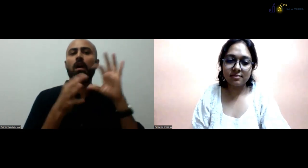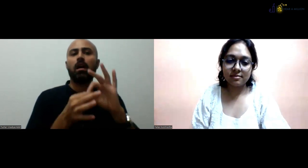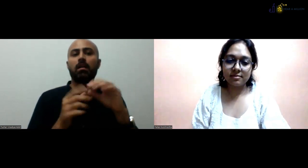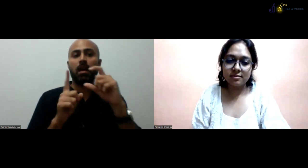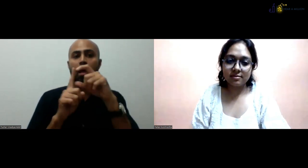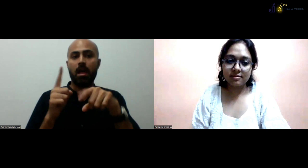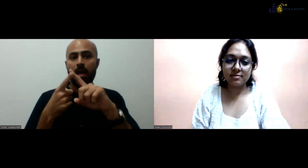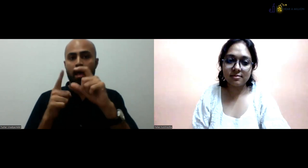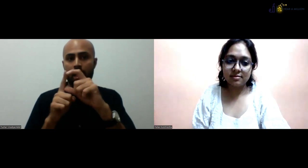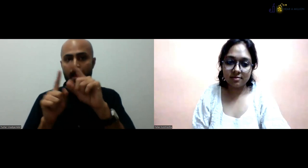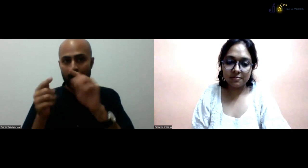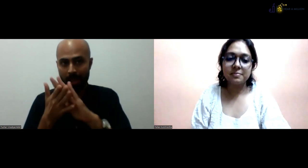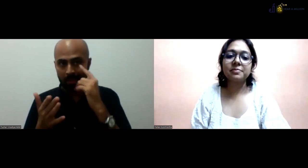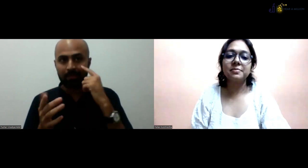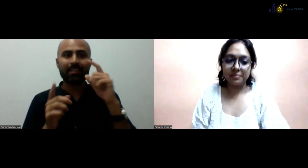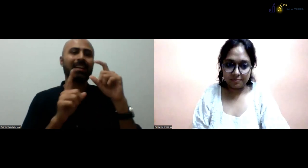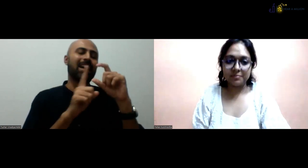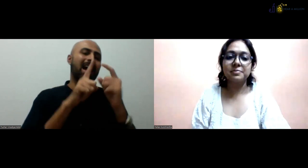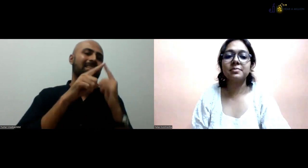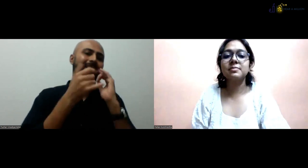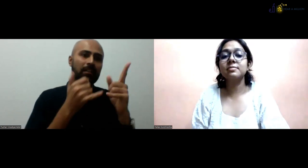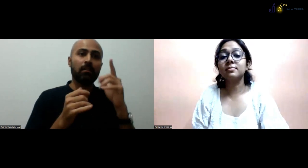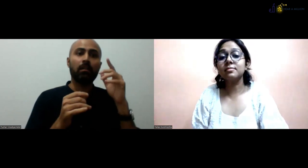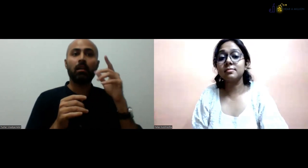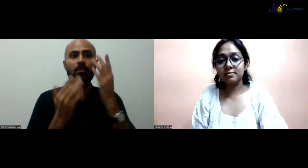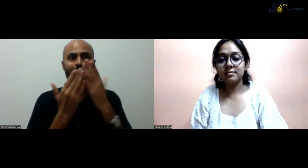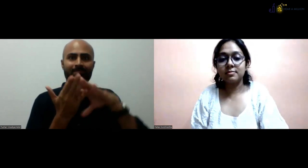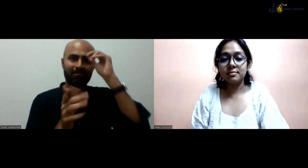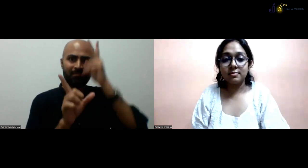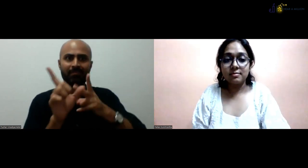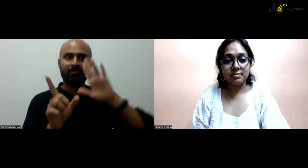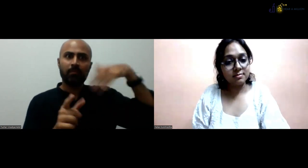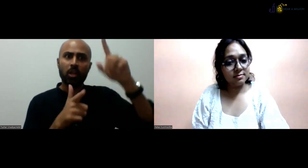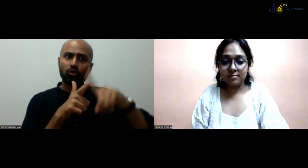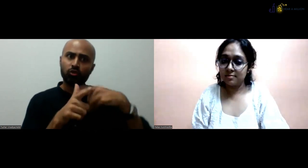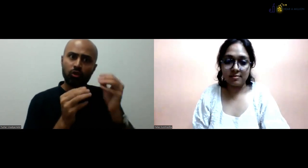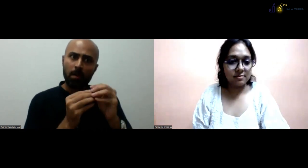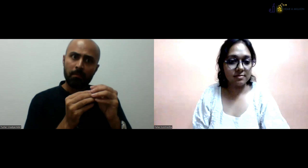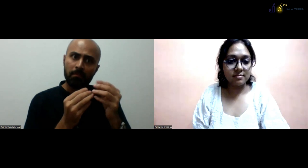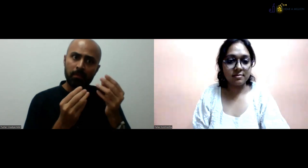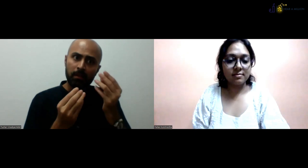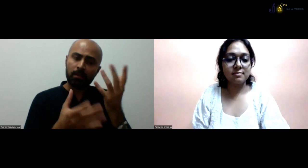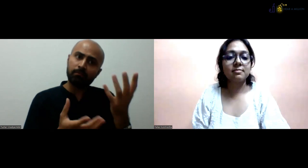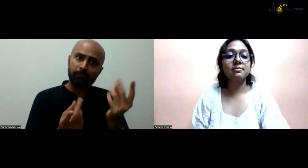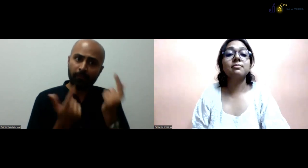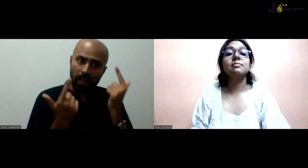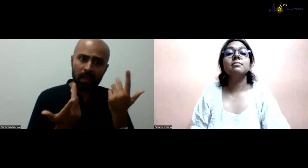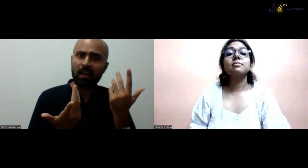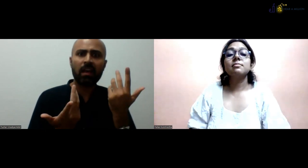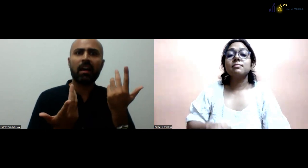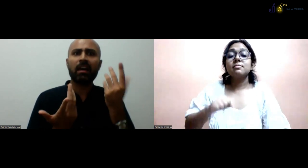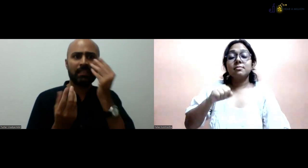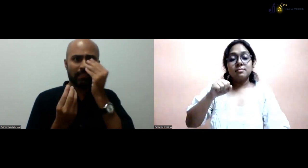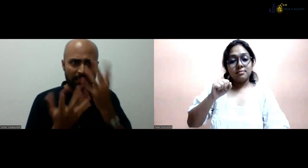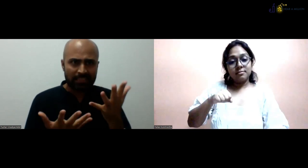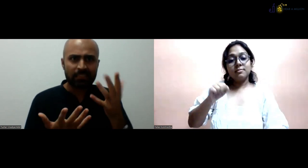community, primarily related to the opportunities. Basically, D-Ed and DTISL, are